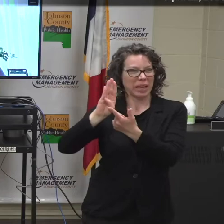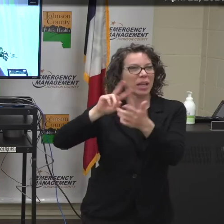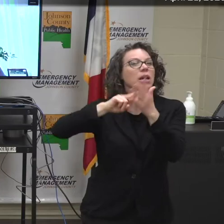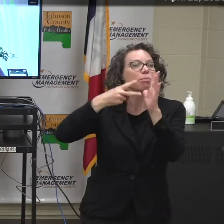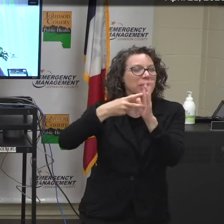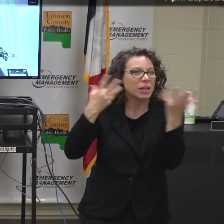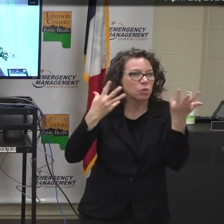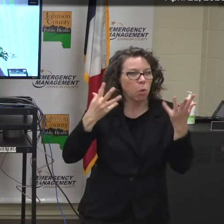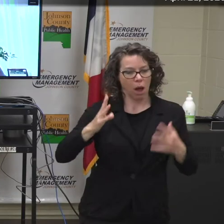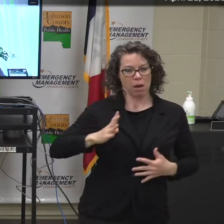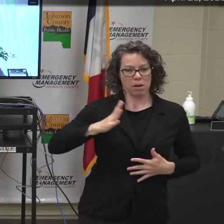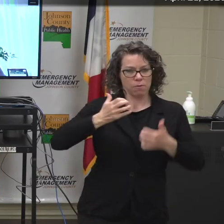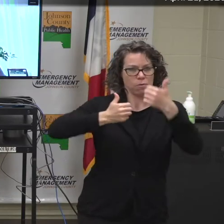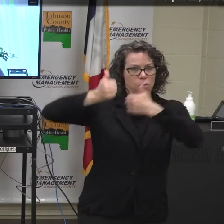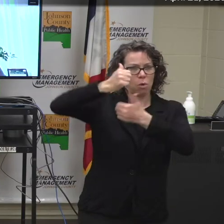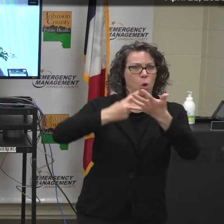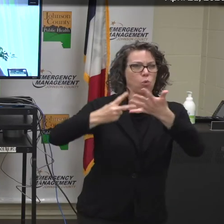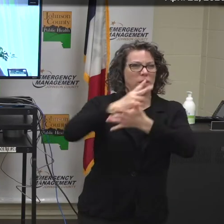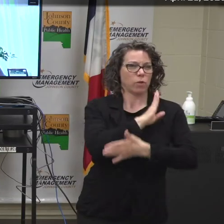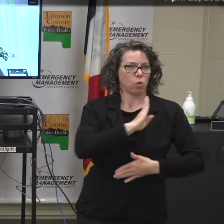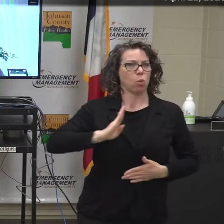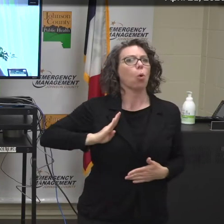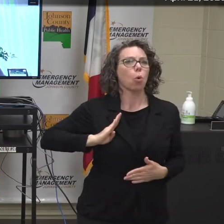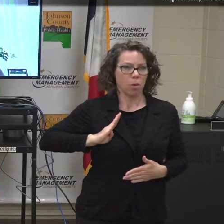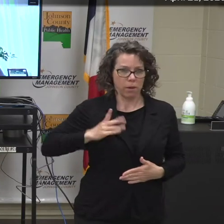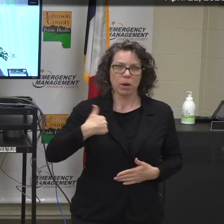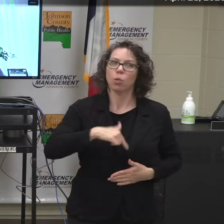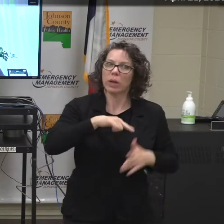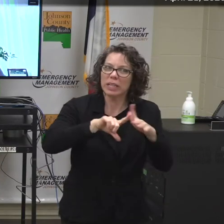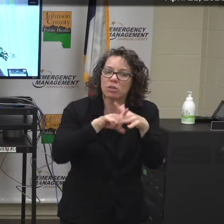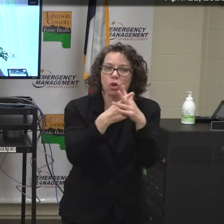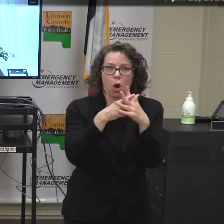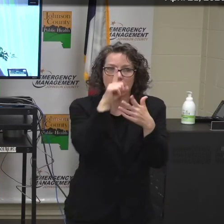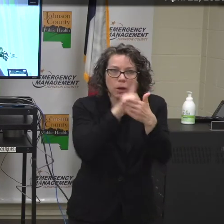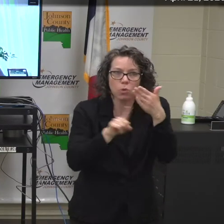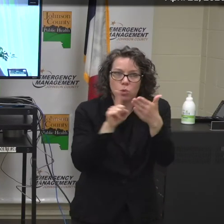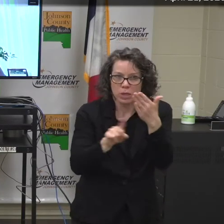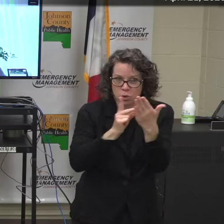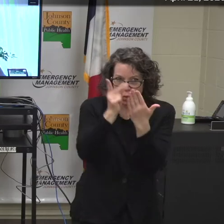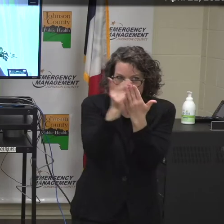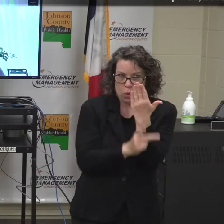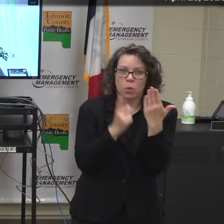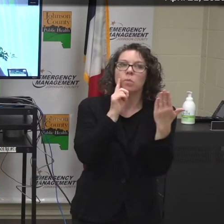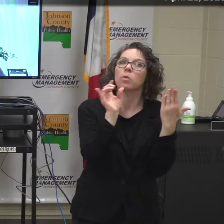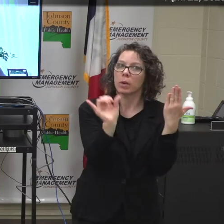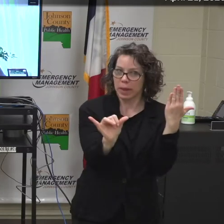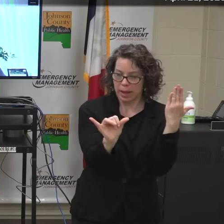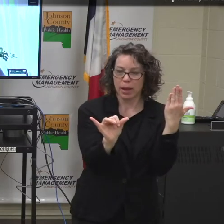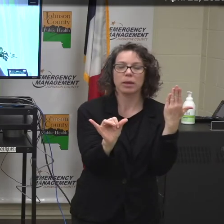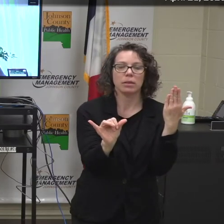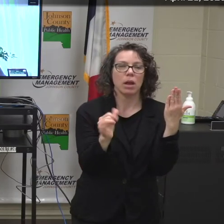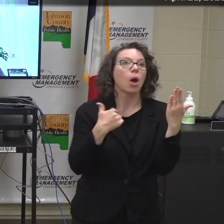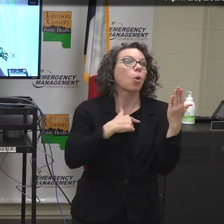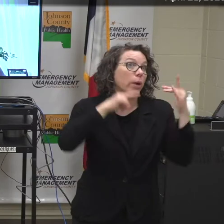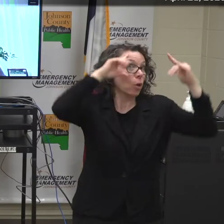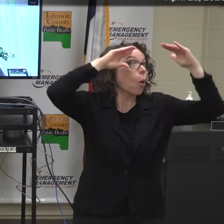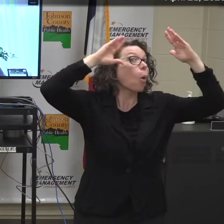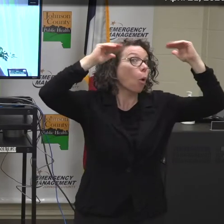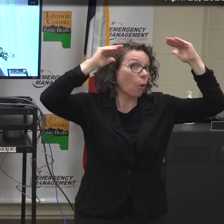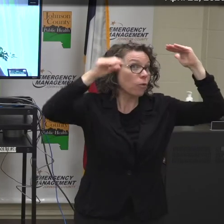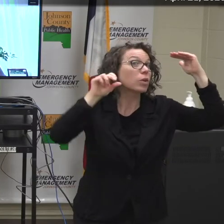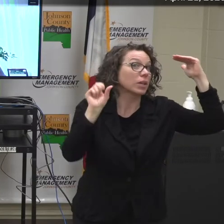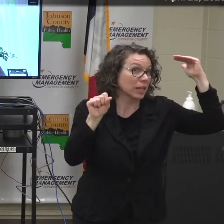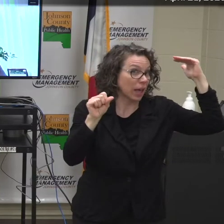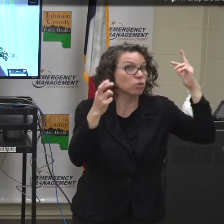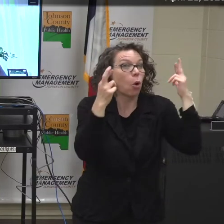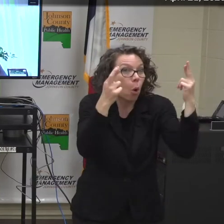for us, so we are working through the details and protocols, but it's very hopeful and we hope